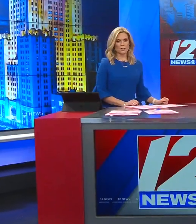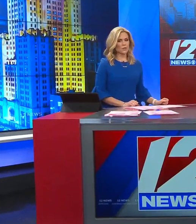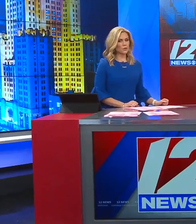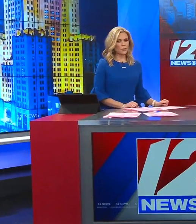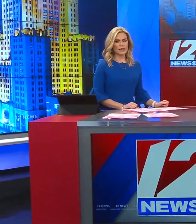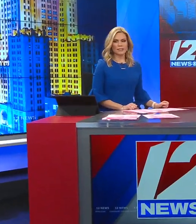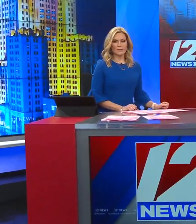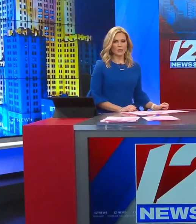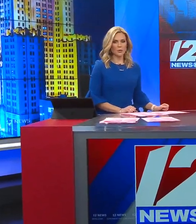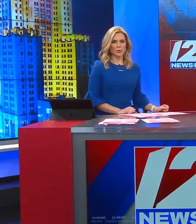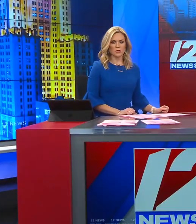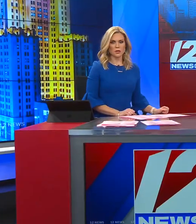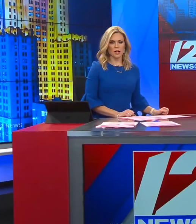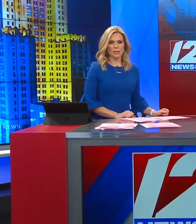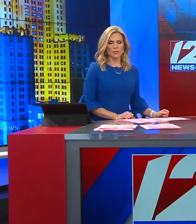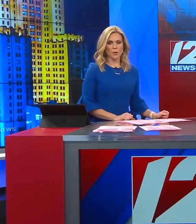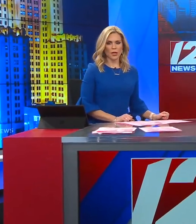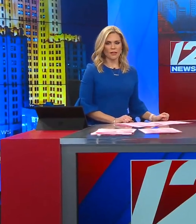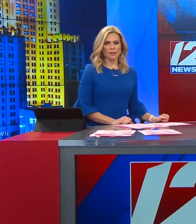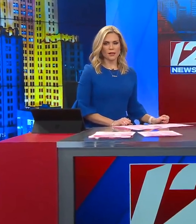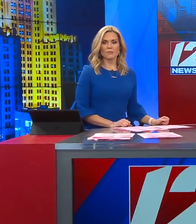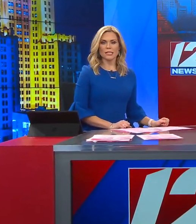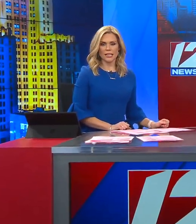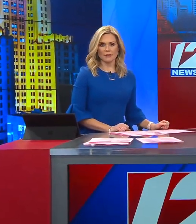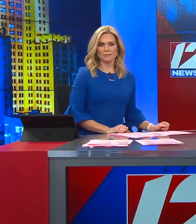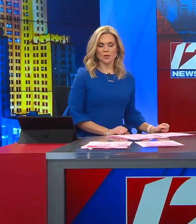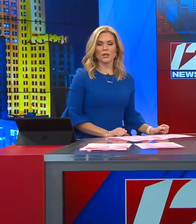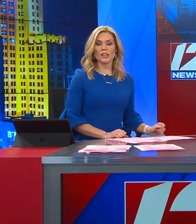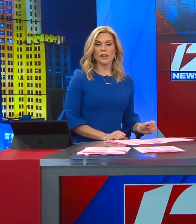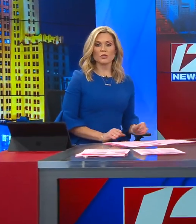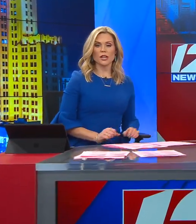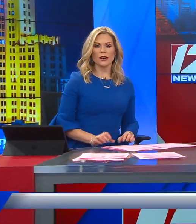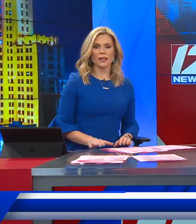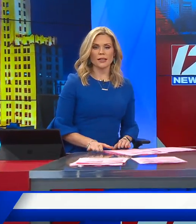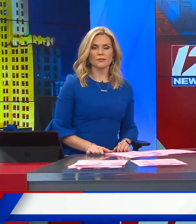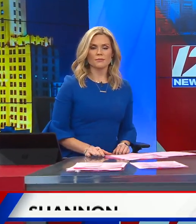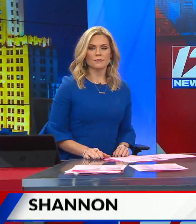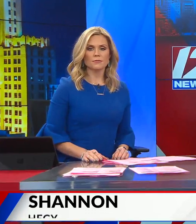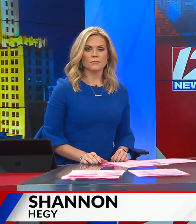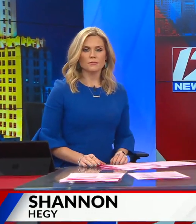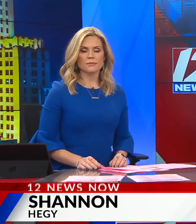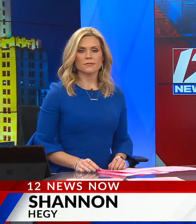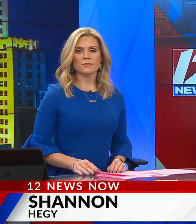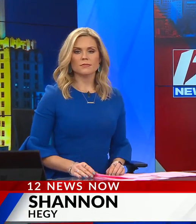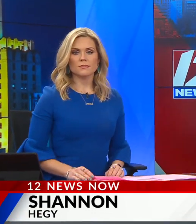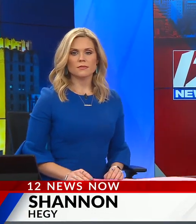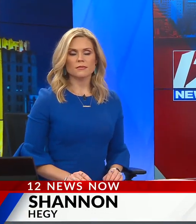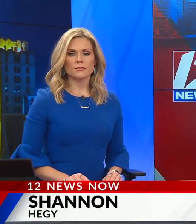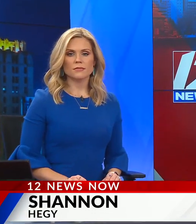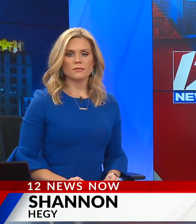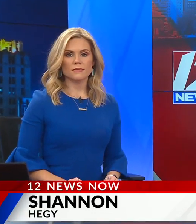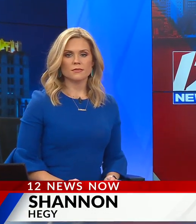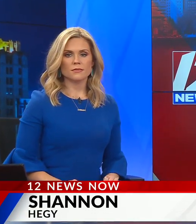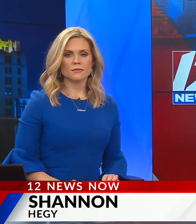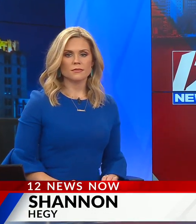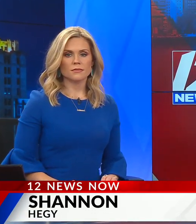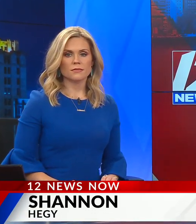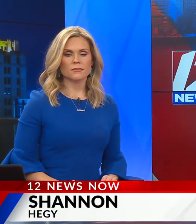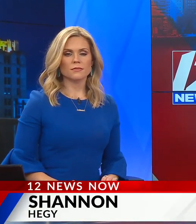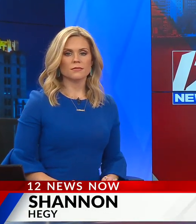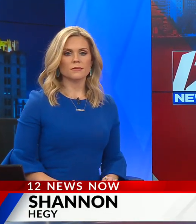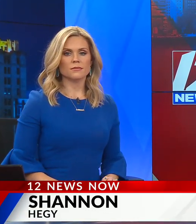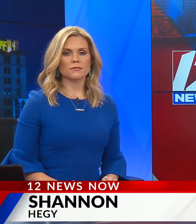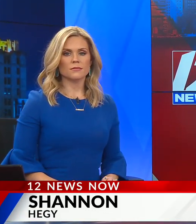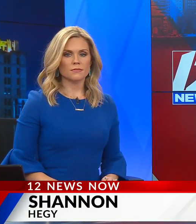First, new pandemic rules are coming to Rhode Island on Monday. Good evening, I'm Shannon Hege. And I'm Kim Kalunian. Masking up indoors or